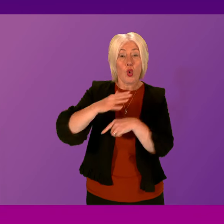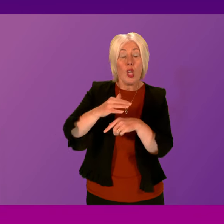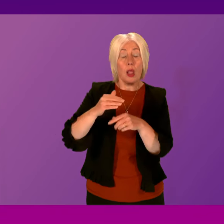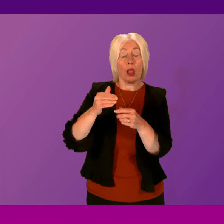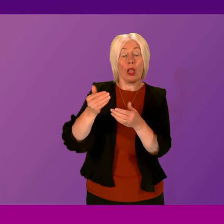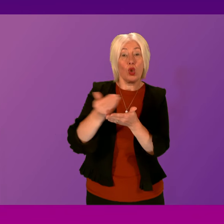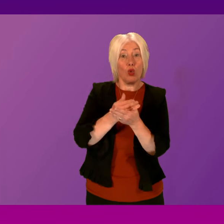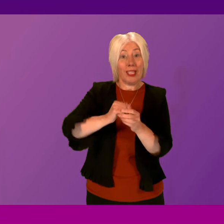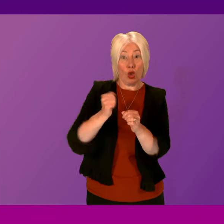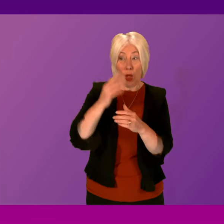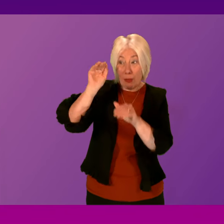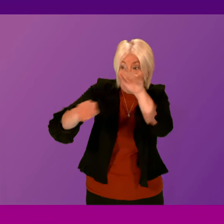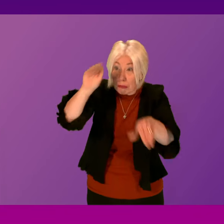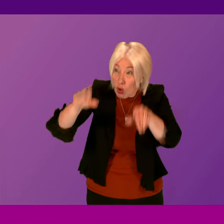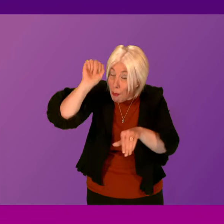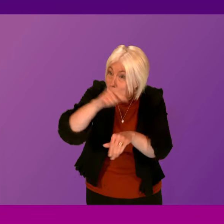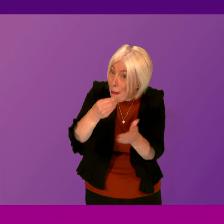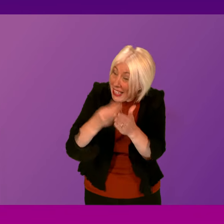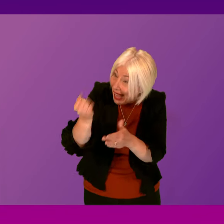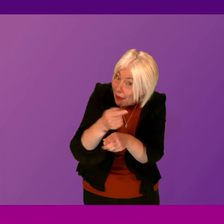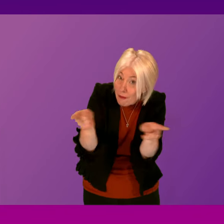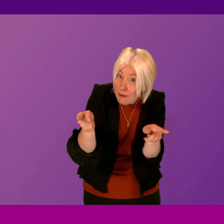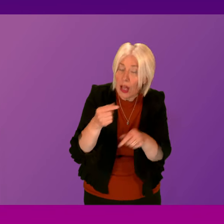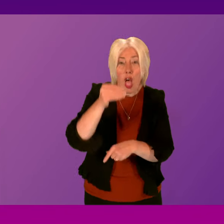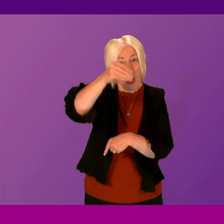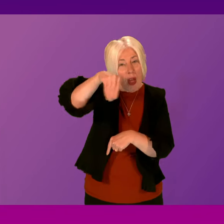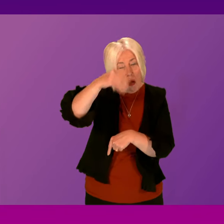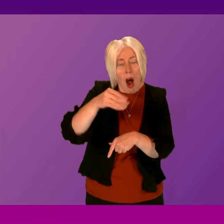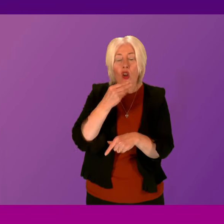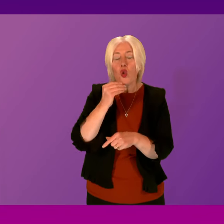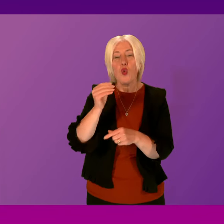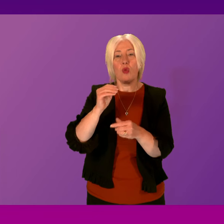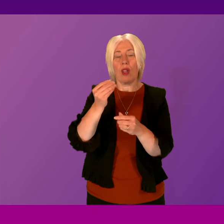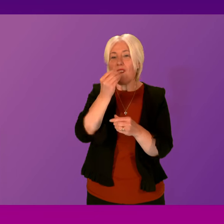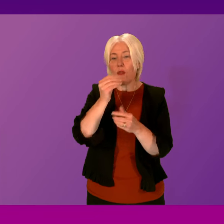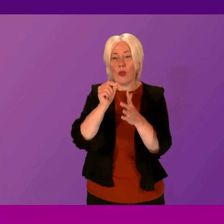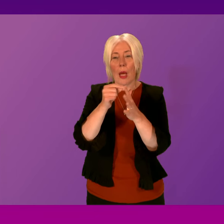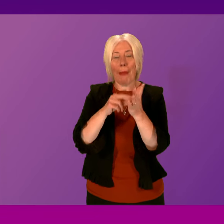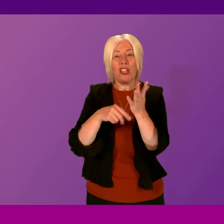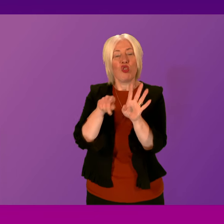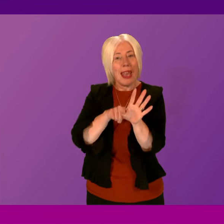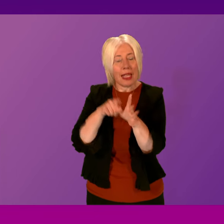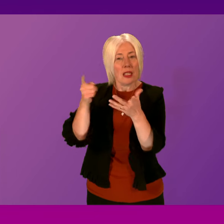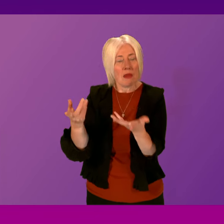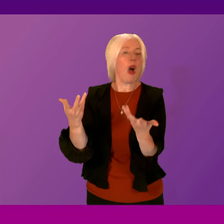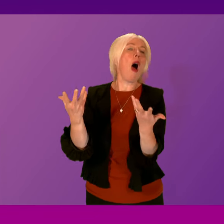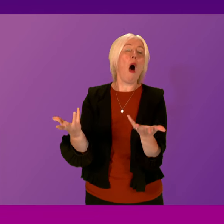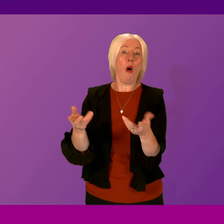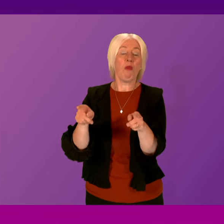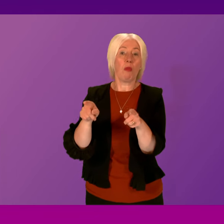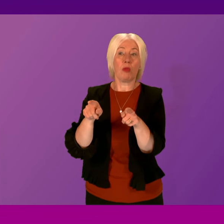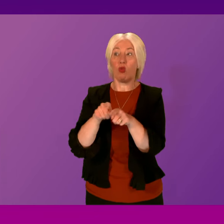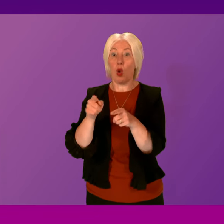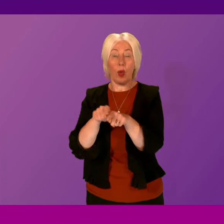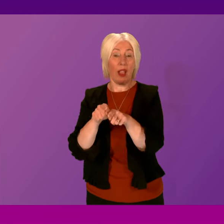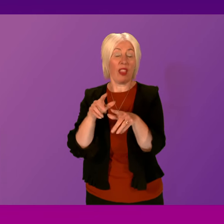and encourage them to use it. The card can be used at food pantries and in addition to funding being provided to the